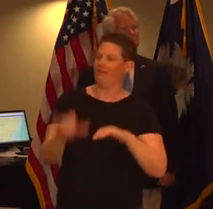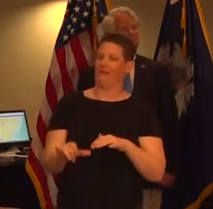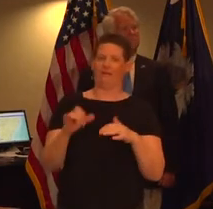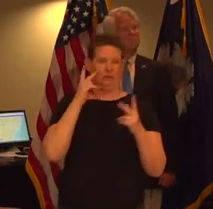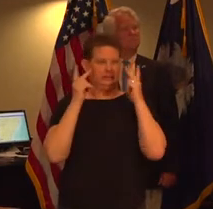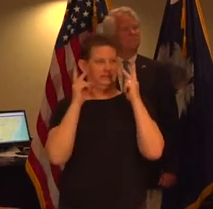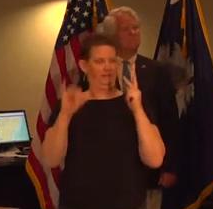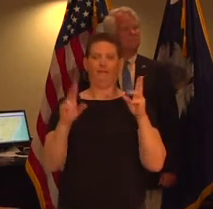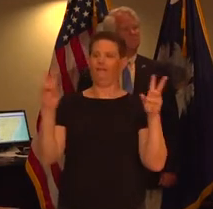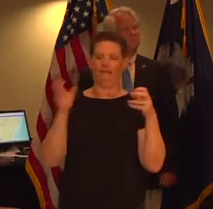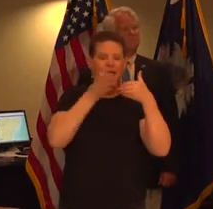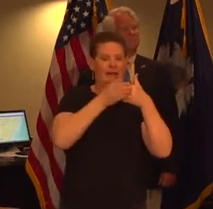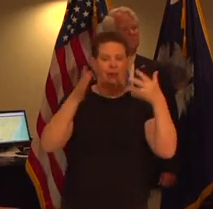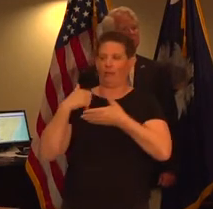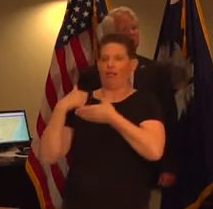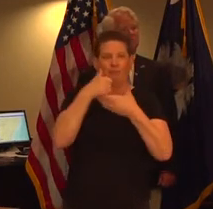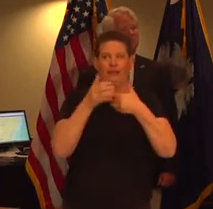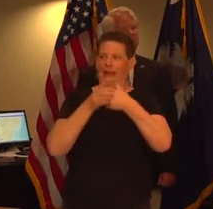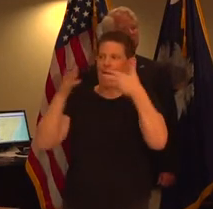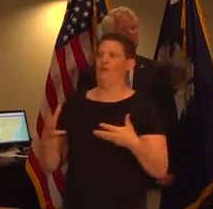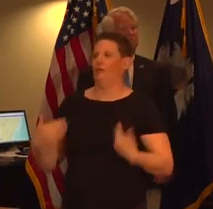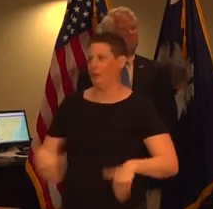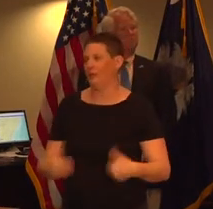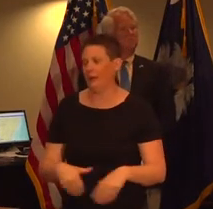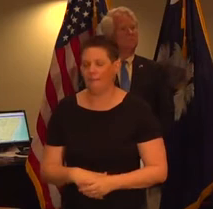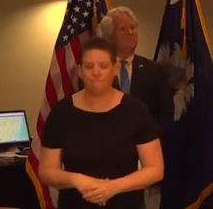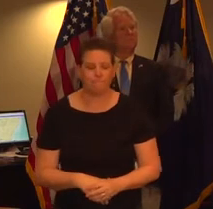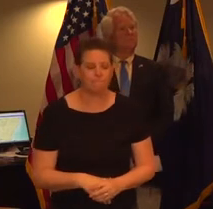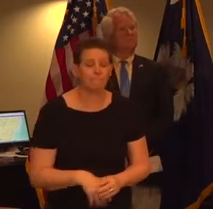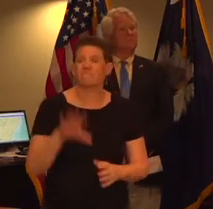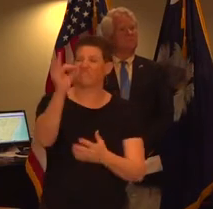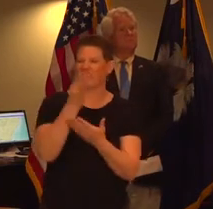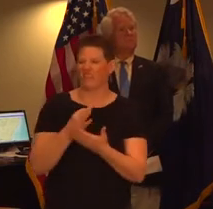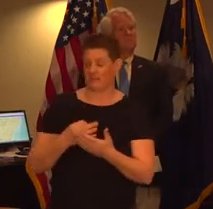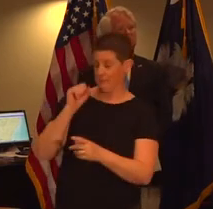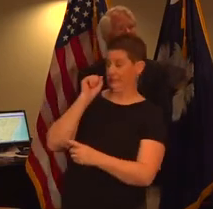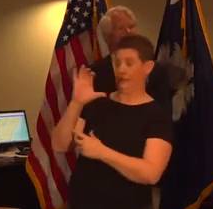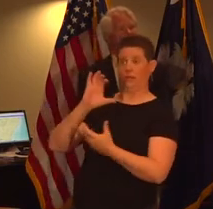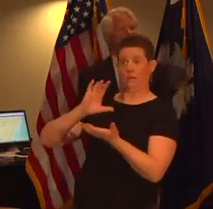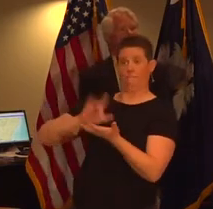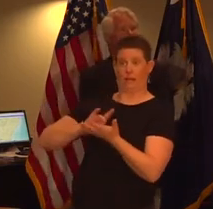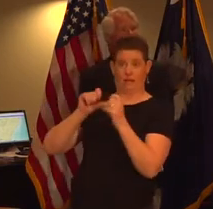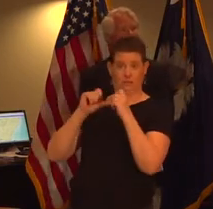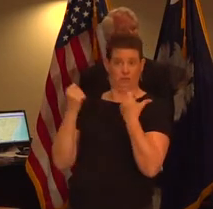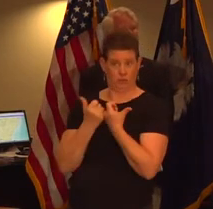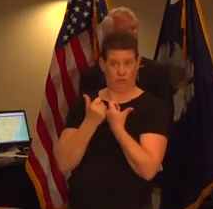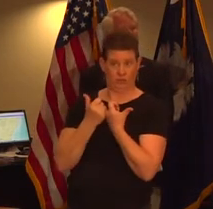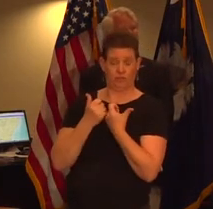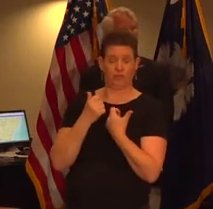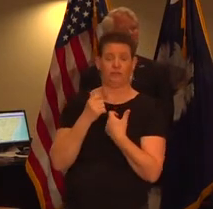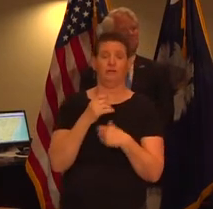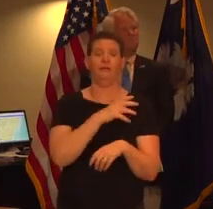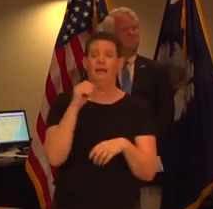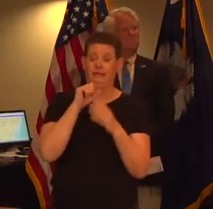helping neighbors here's some facts according to the south carolina medical association the south carolina and the